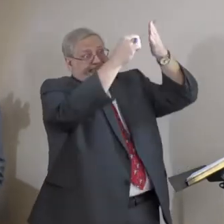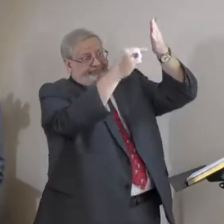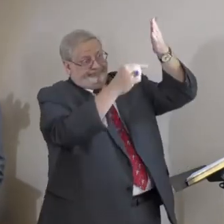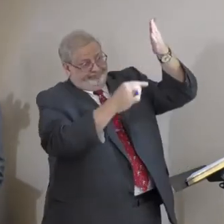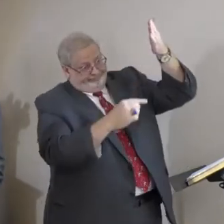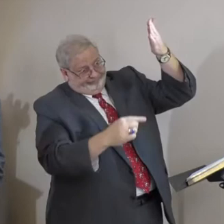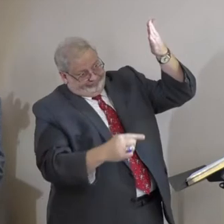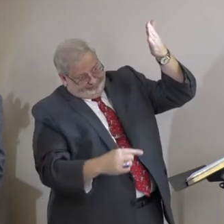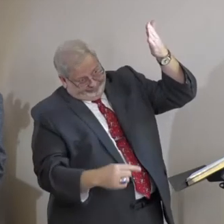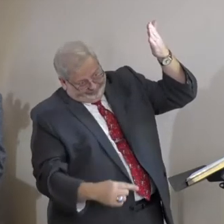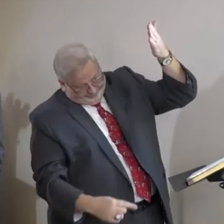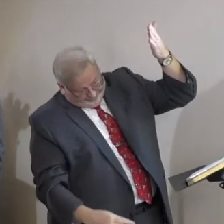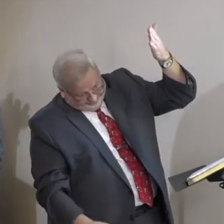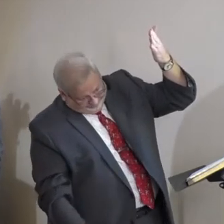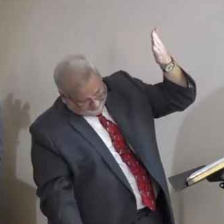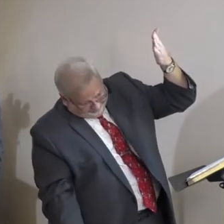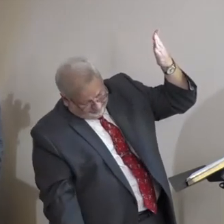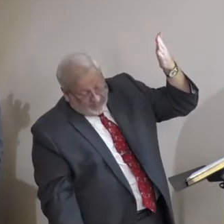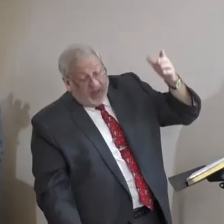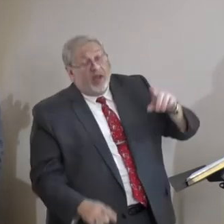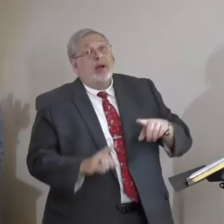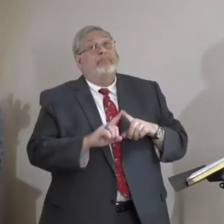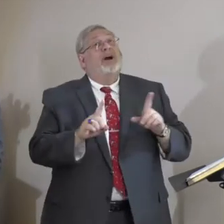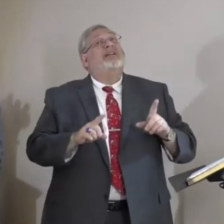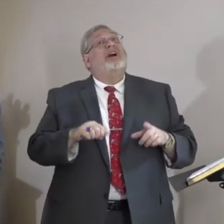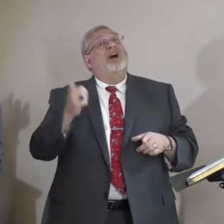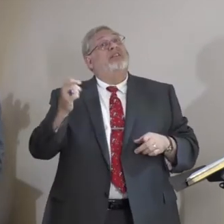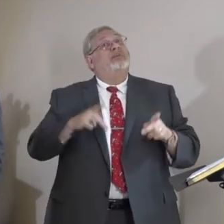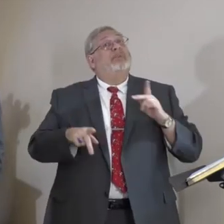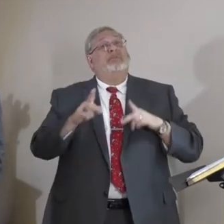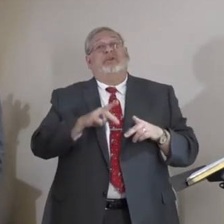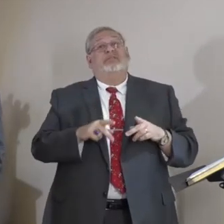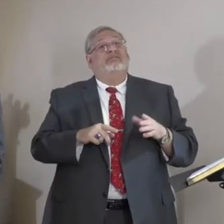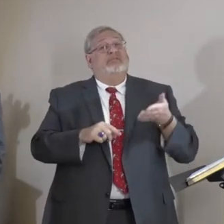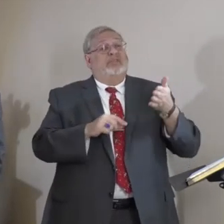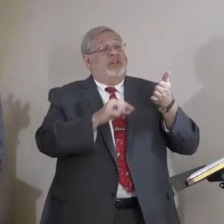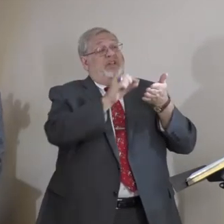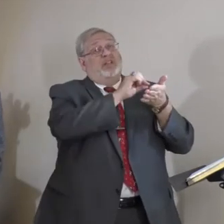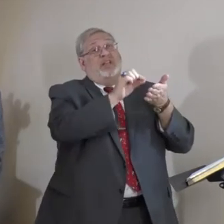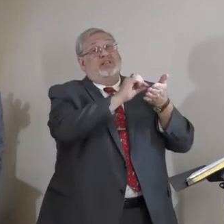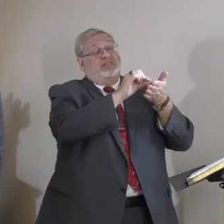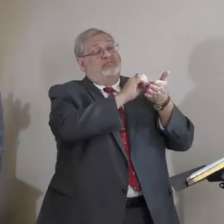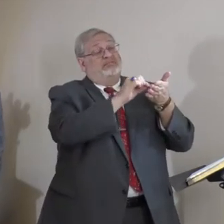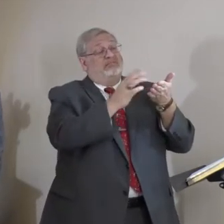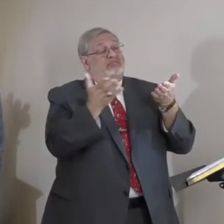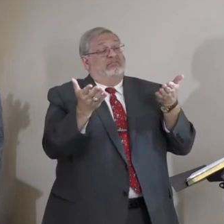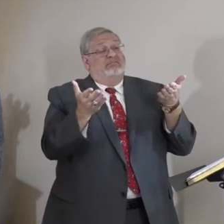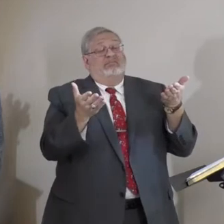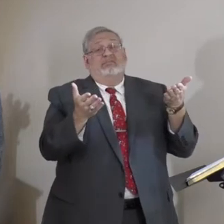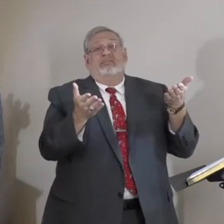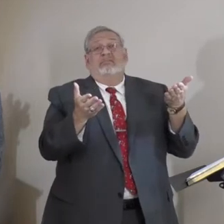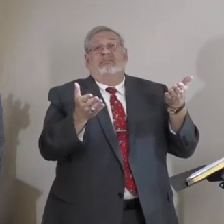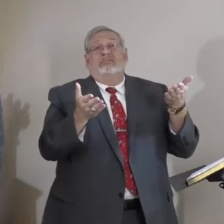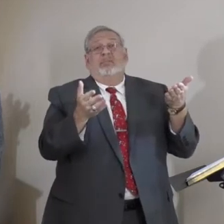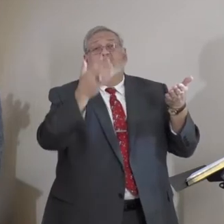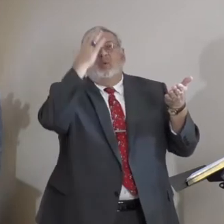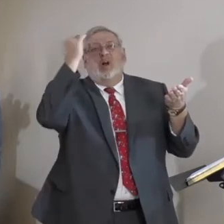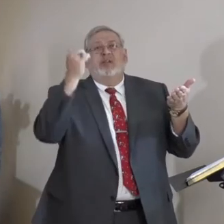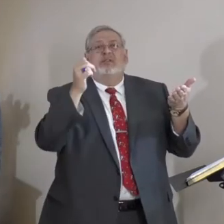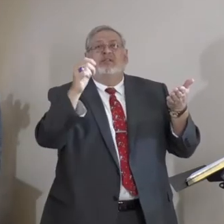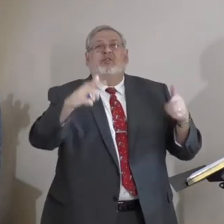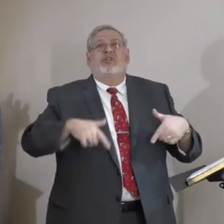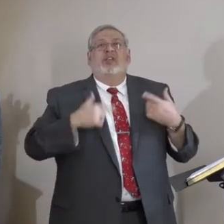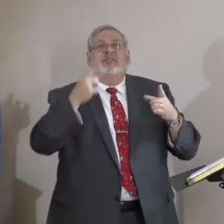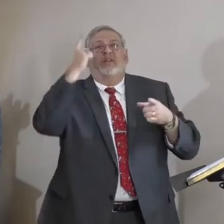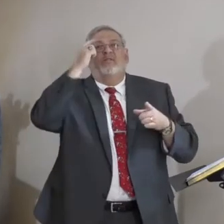very long. But you know what? I know that there are others of you out there that the list would be really short. Why? Because you're living for self. You're living for your